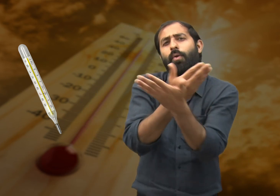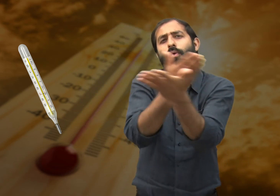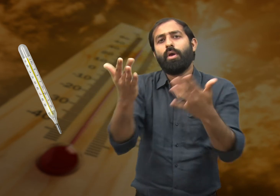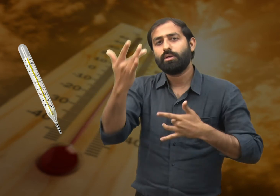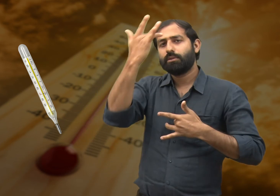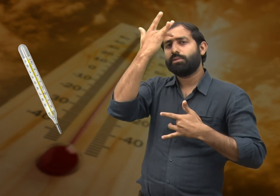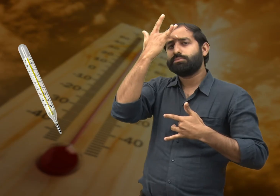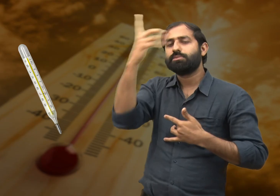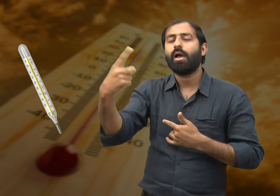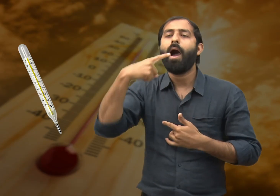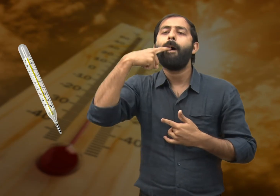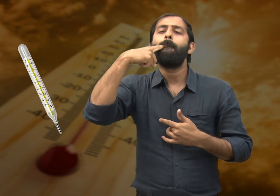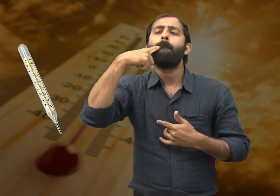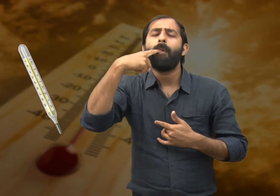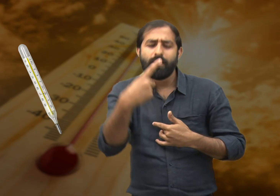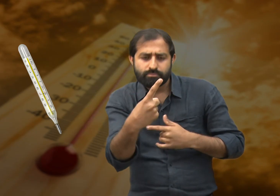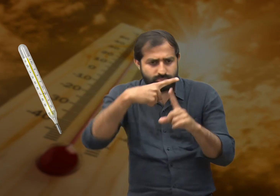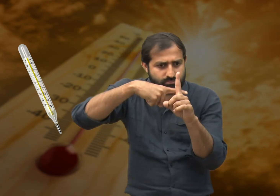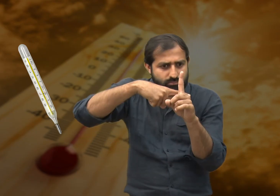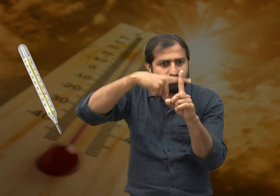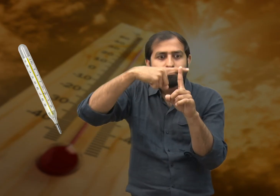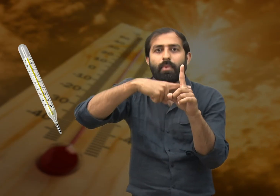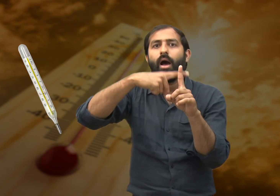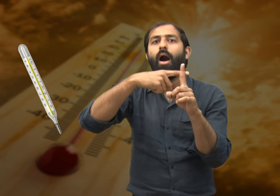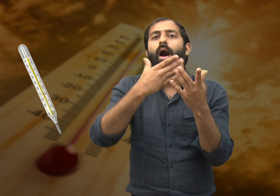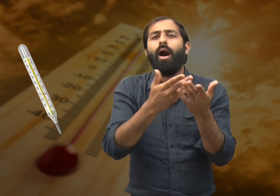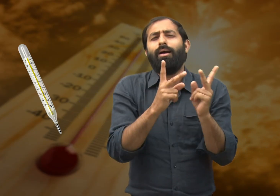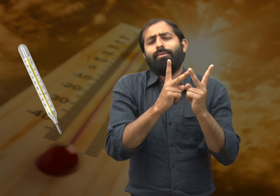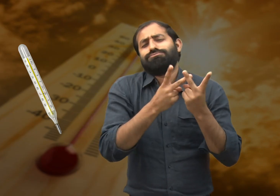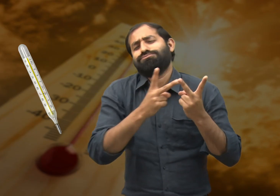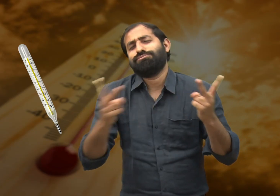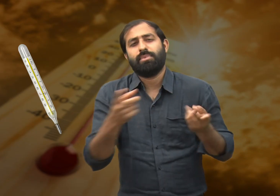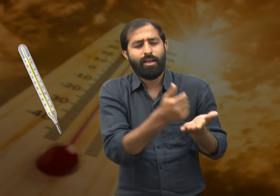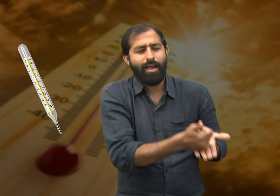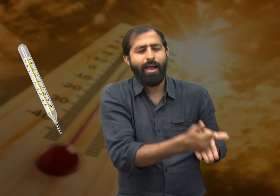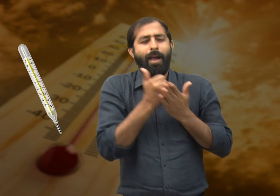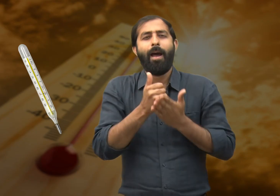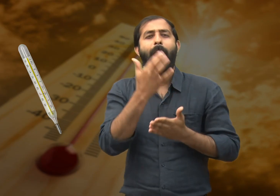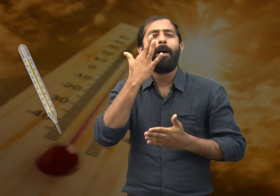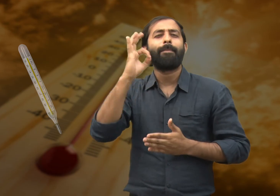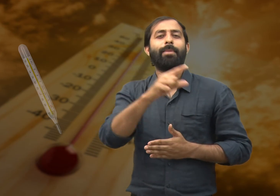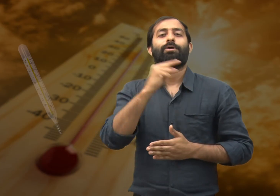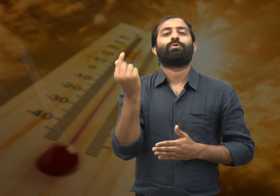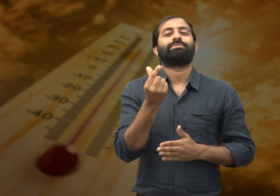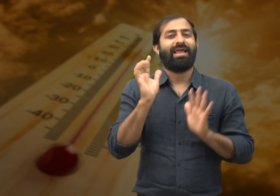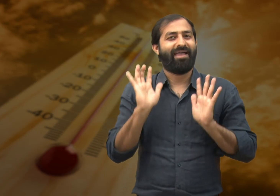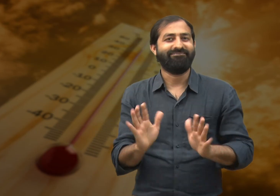Medical thermometers are used for measuring body temperature. There are many types of thermometers that are used to measure